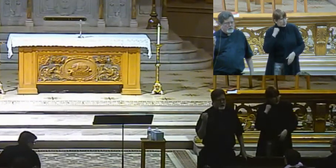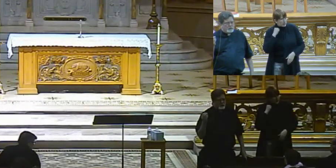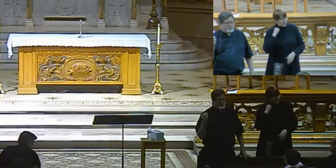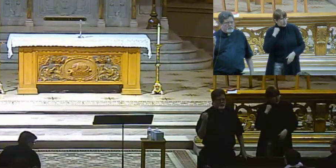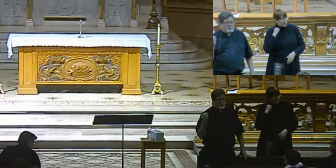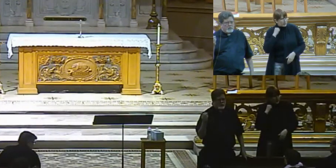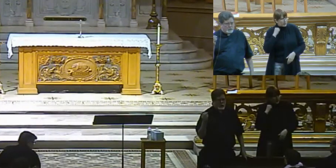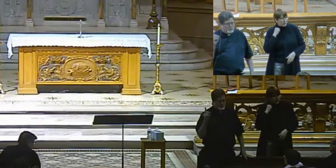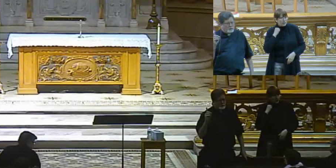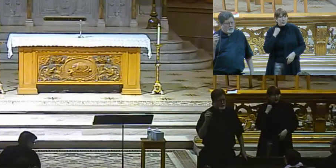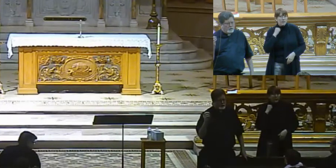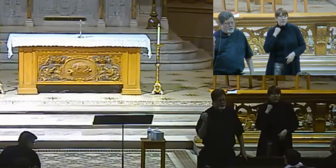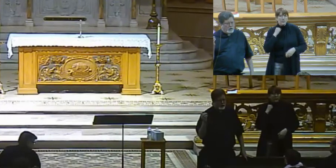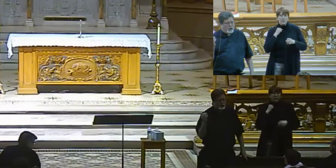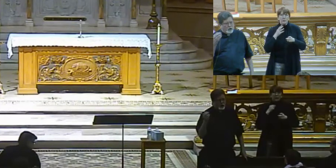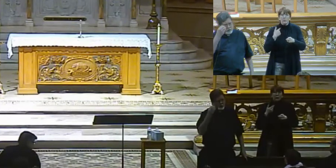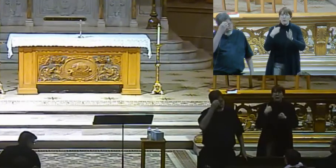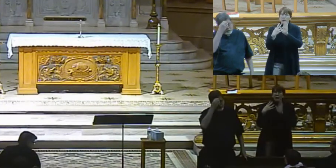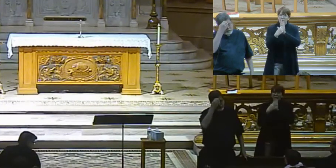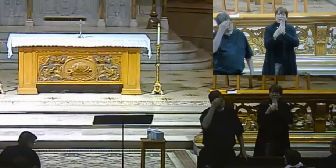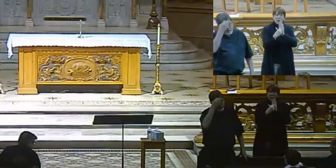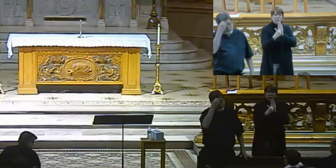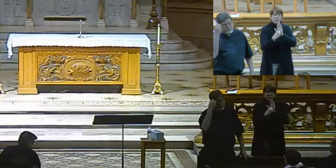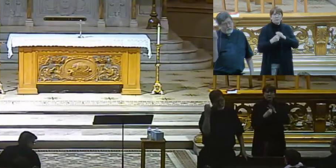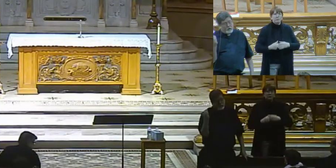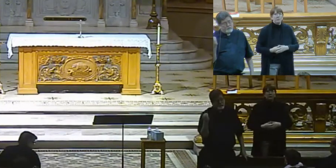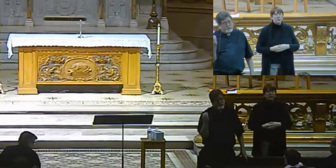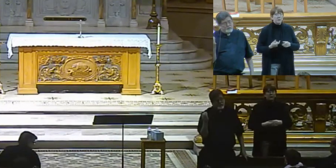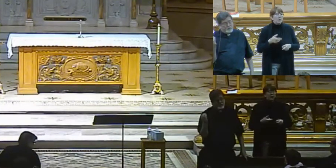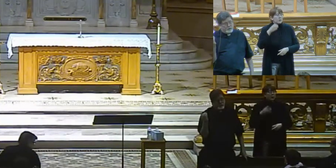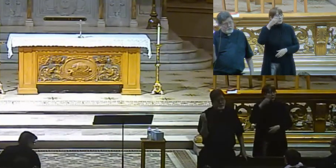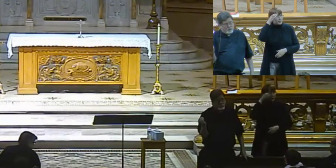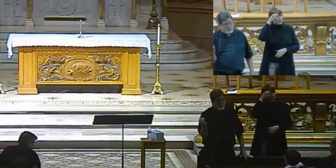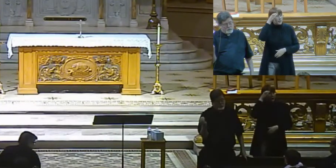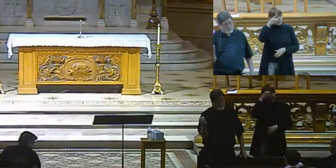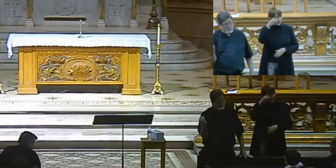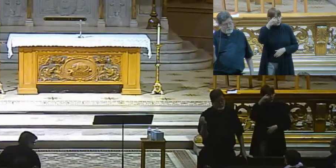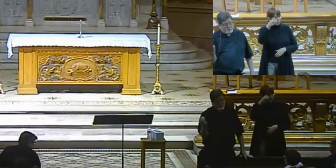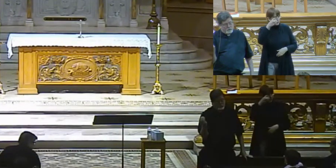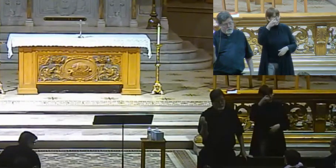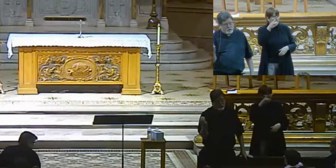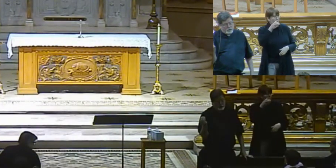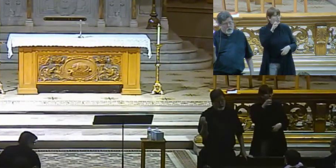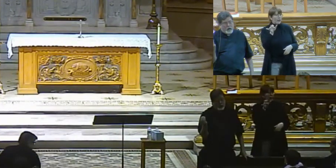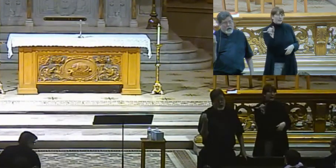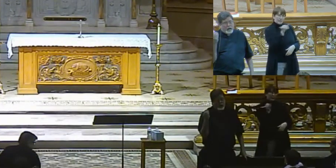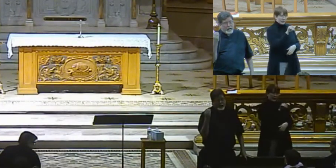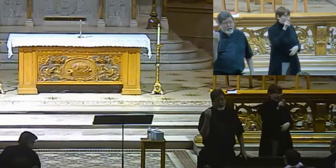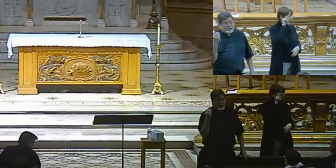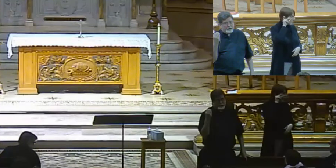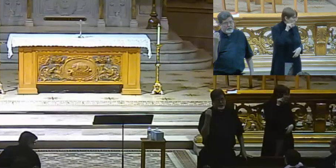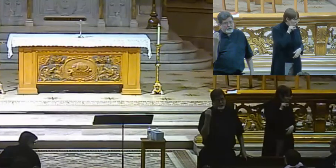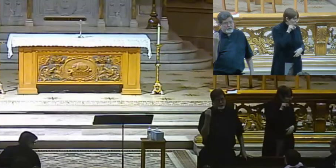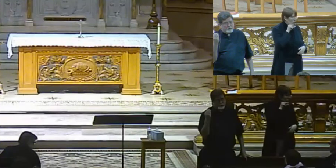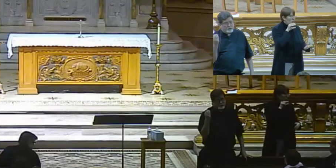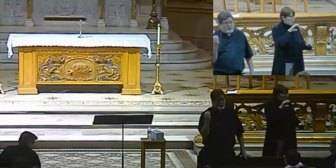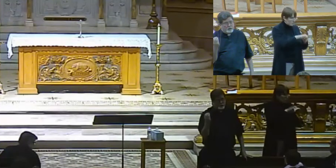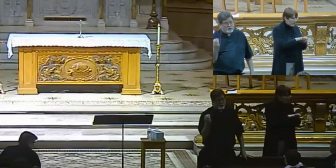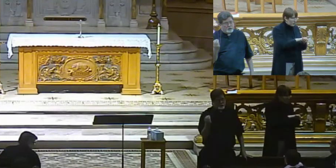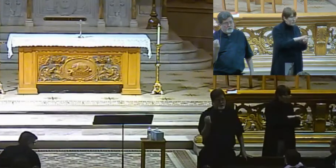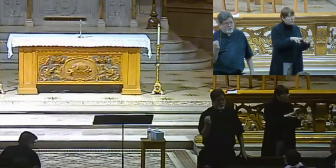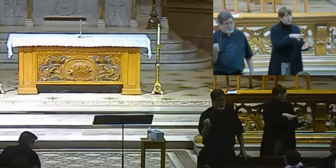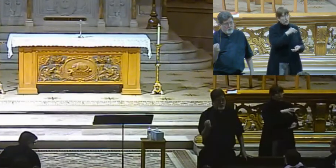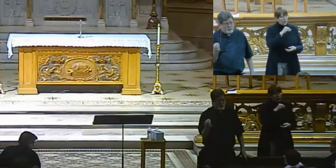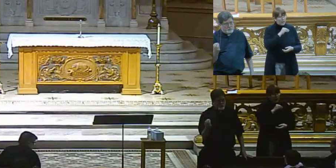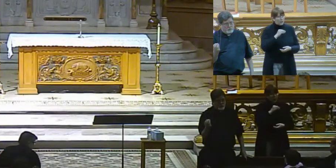The, I'm going to repeat it. Okay. The idea of, of same-sex marriage, all right, and the idea of the